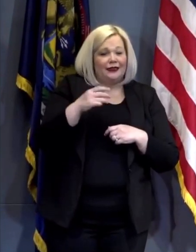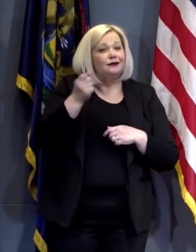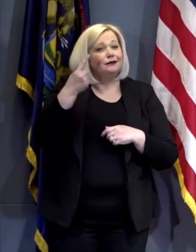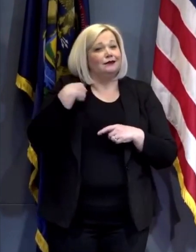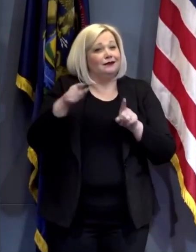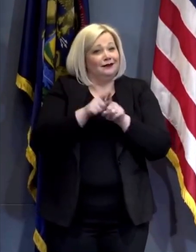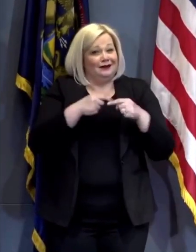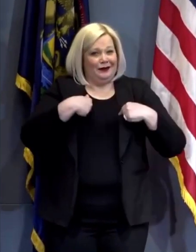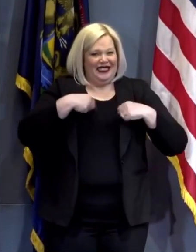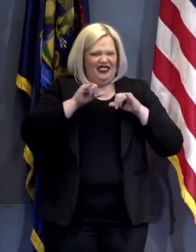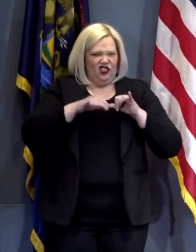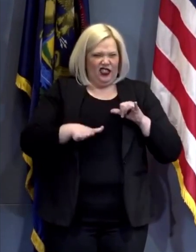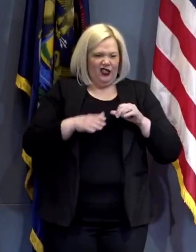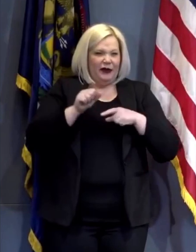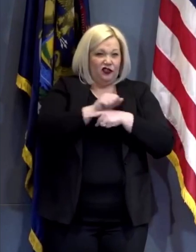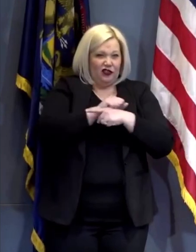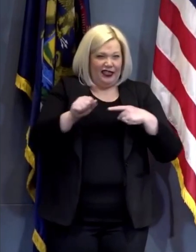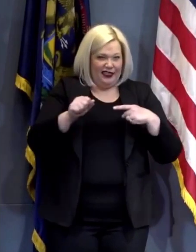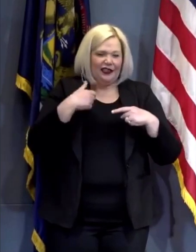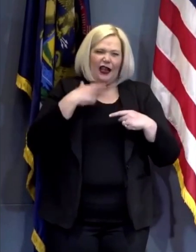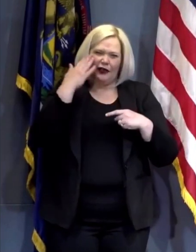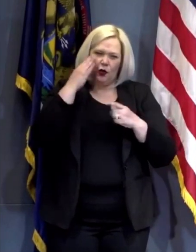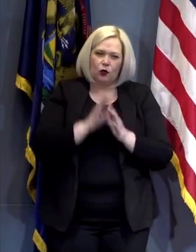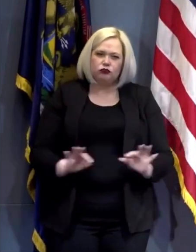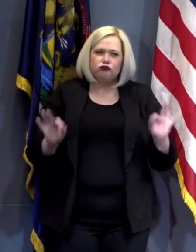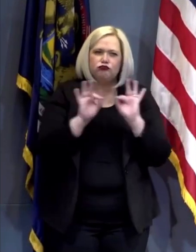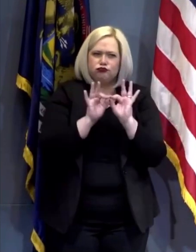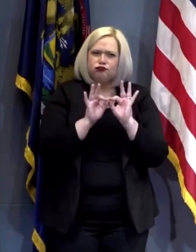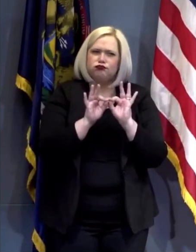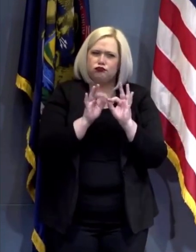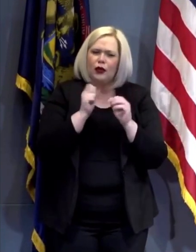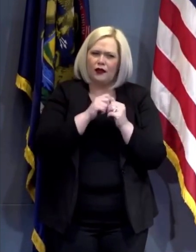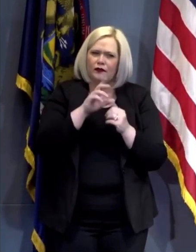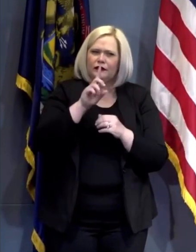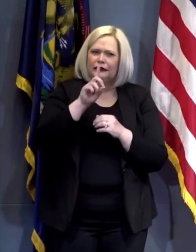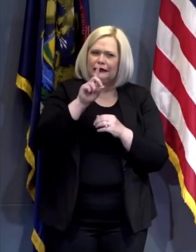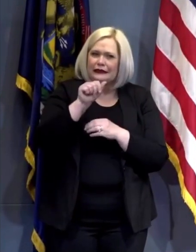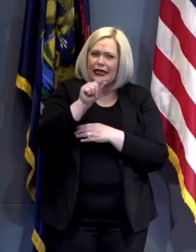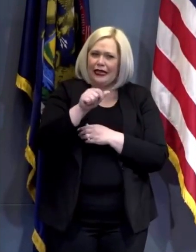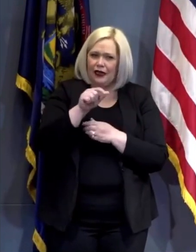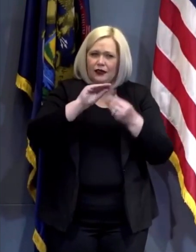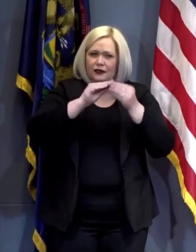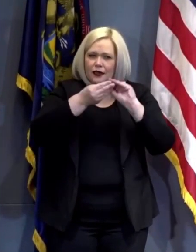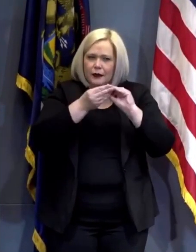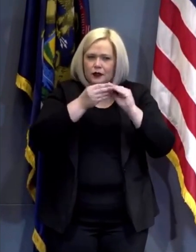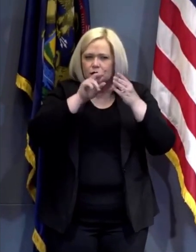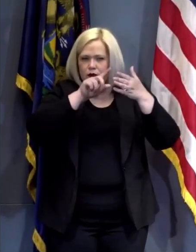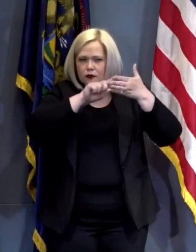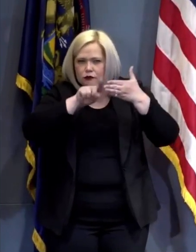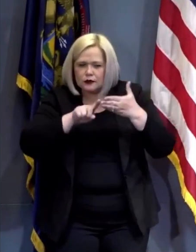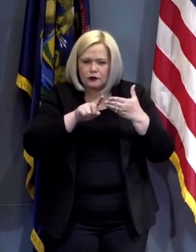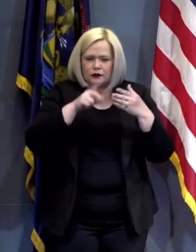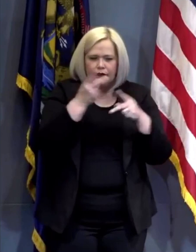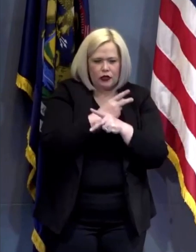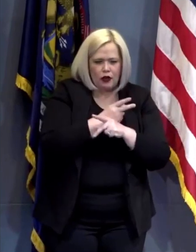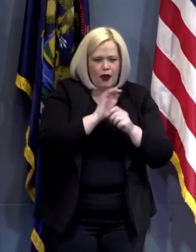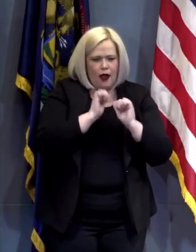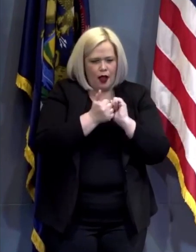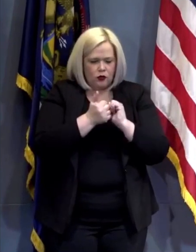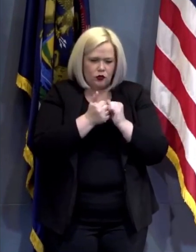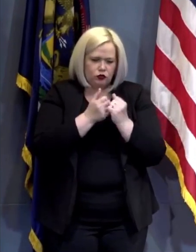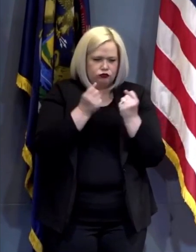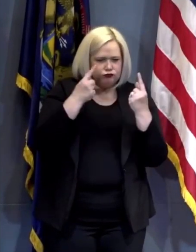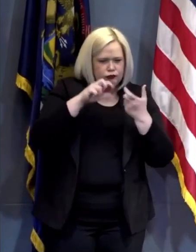University of Michigan I know the importance and value of data and information and how it can contribute not only to understanding problems